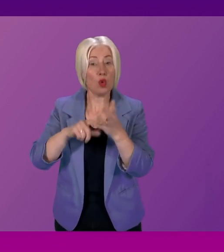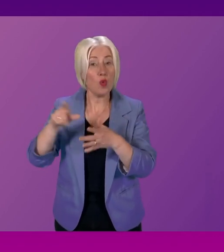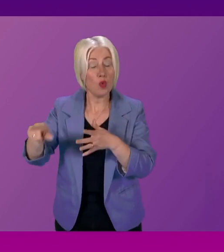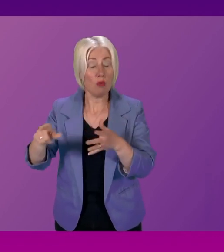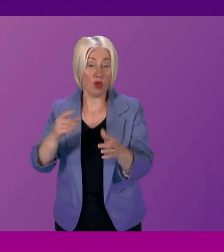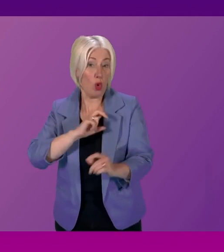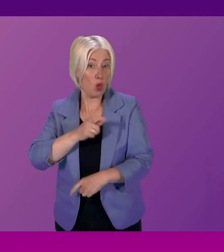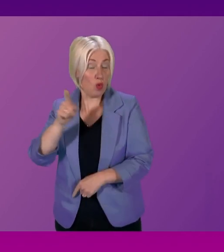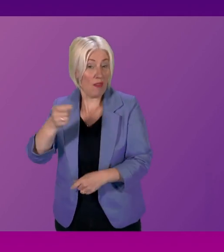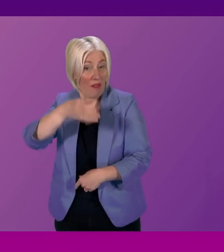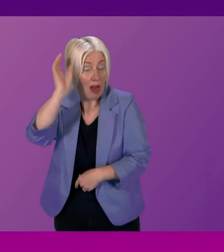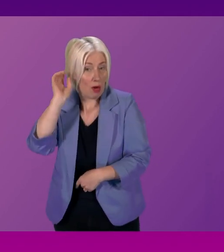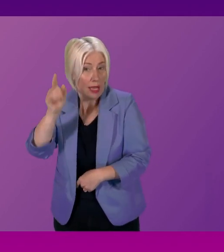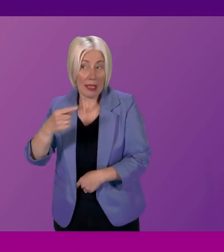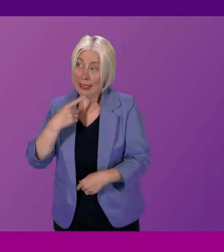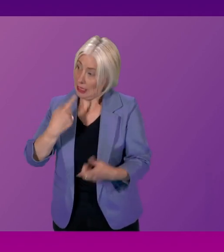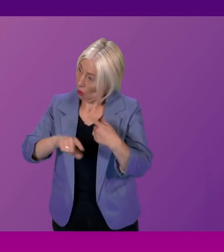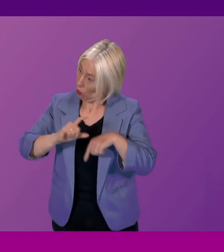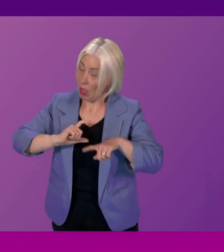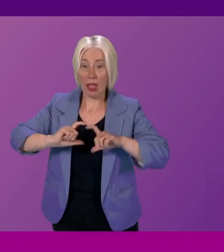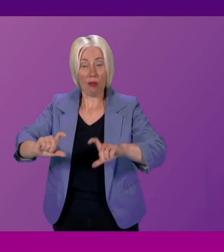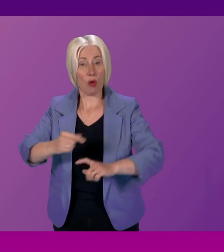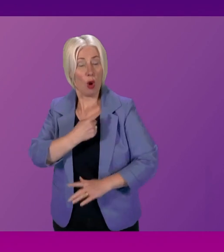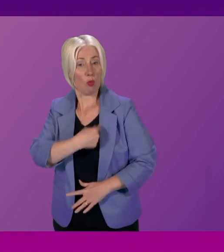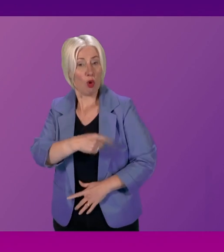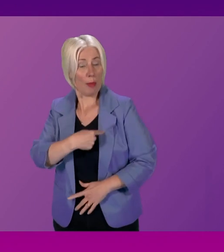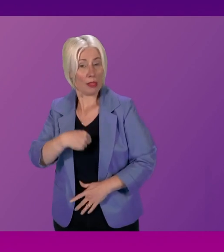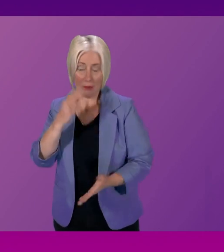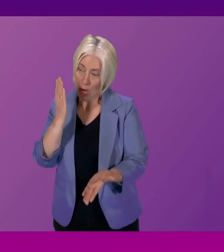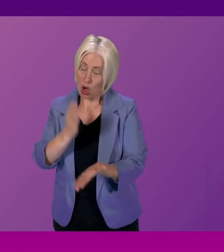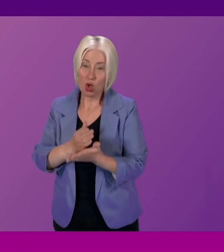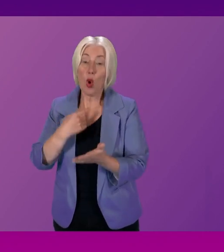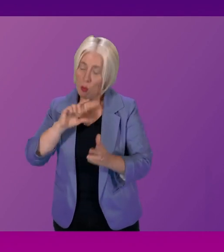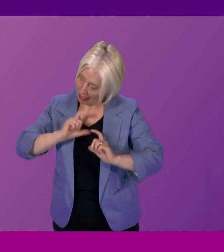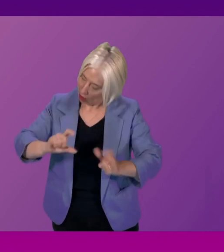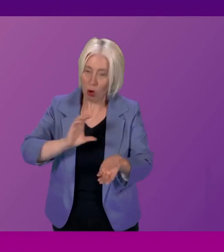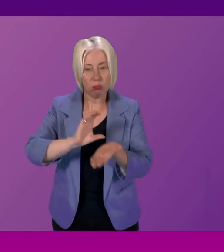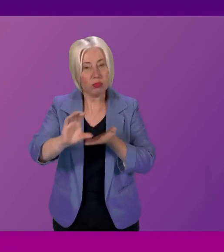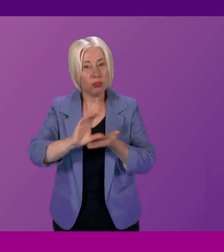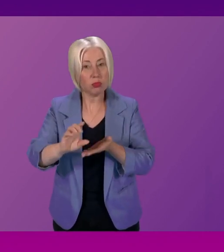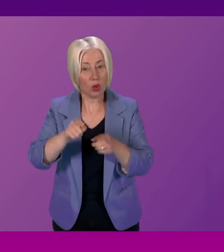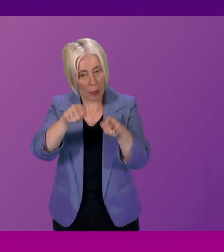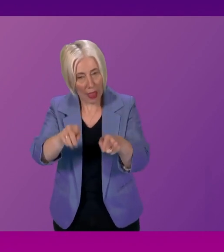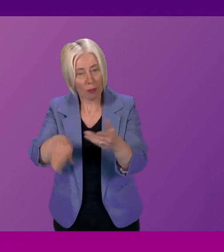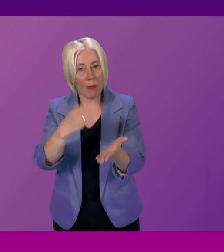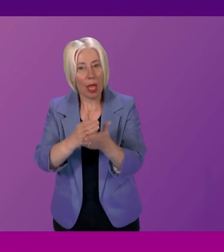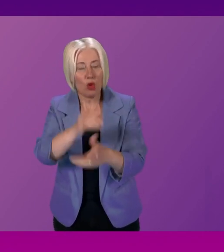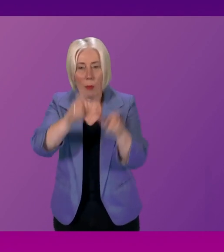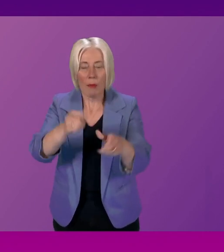and I'll continue to give them a promise that so long as we are in government, we'll continue to ensure that they get the investment that they need to keep our public safe.